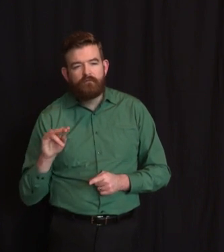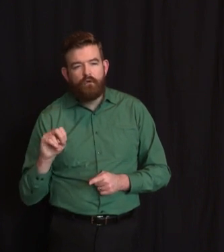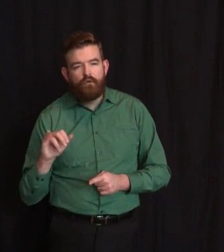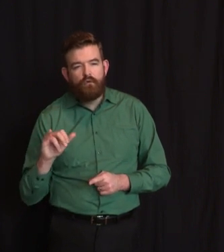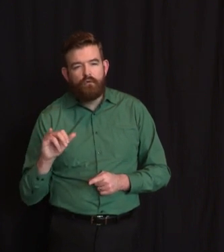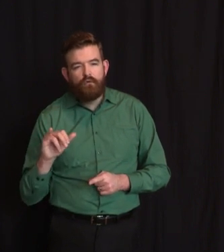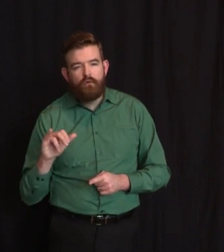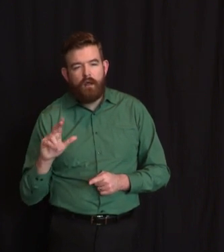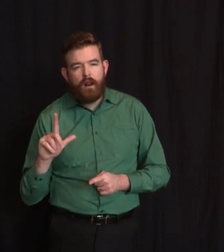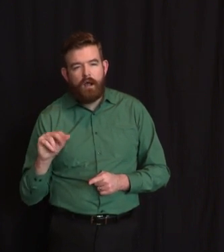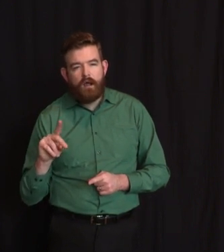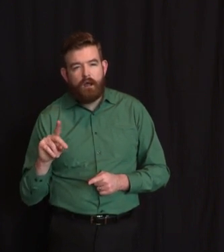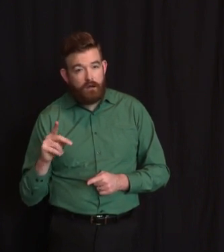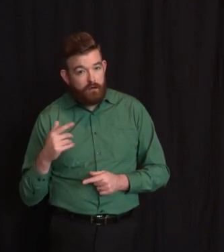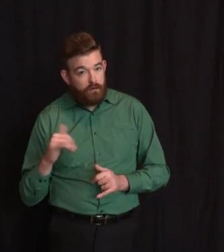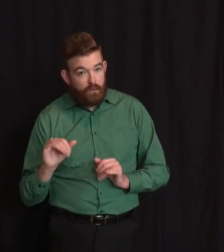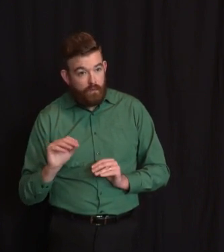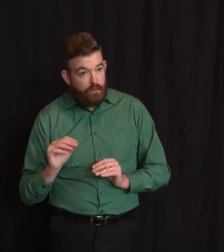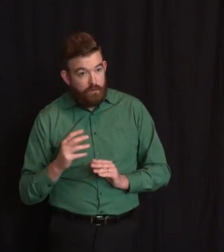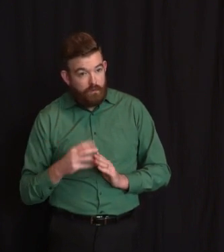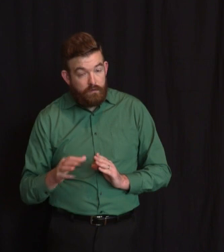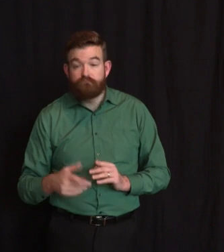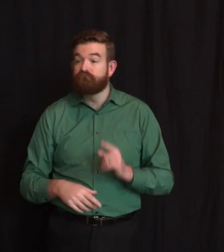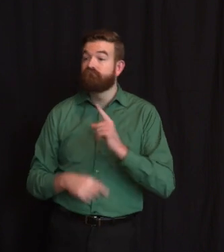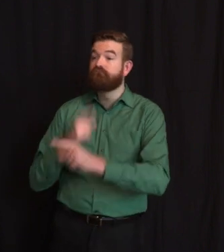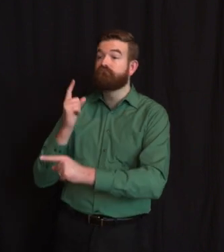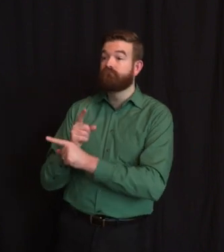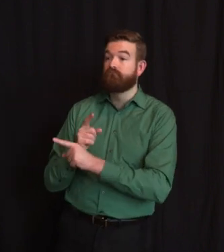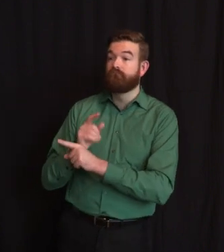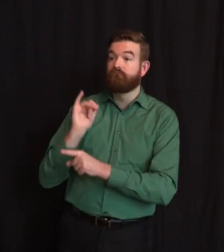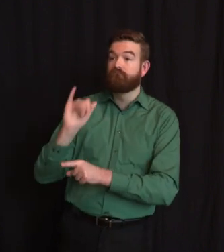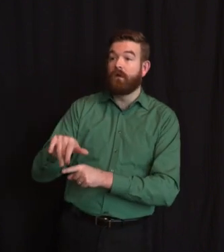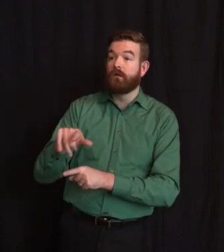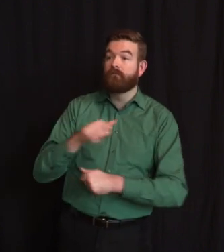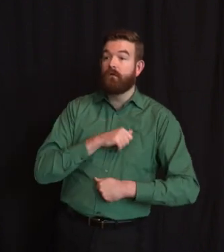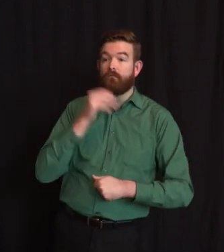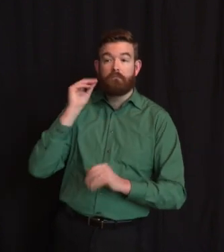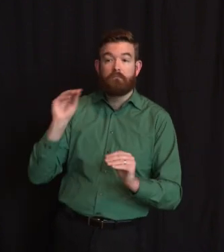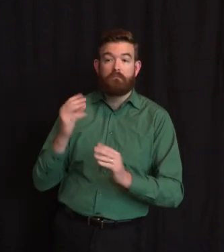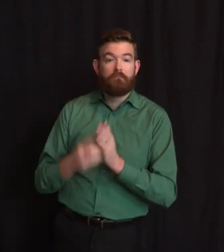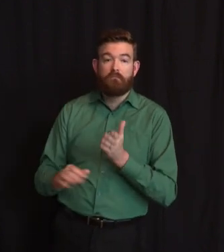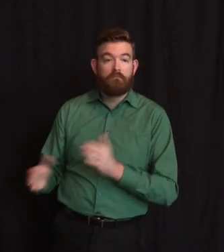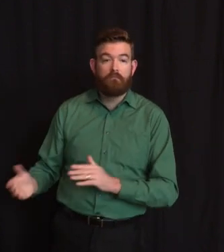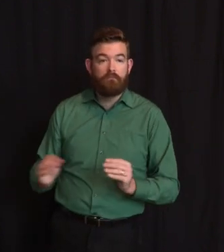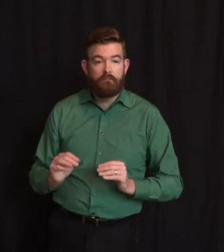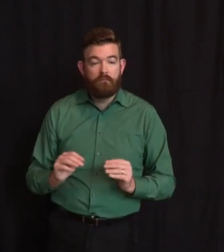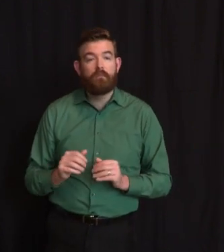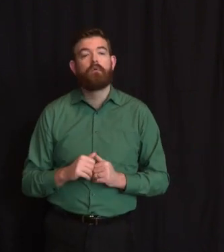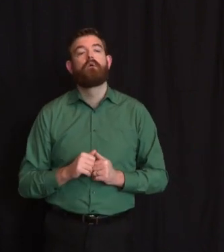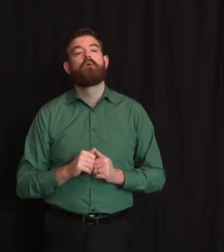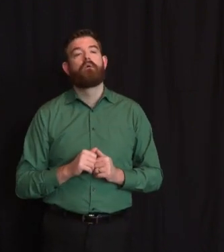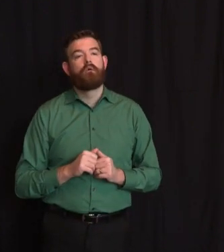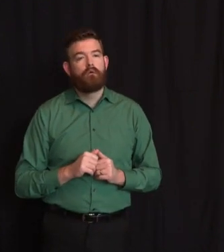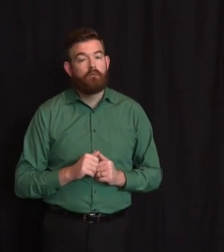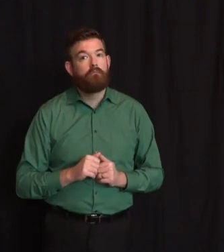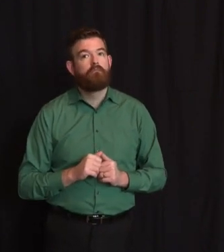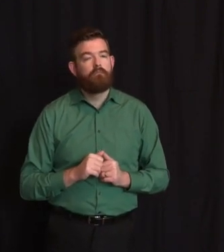Race and or comorbidities, do you mind just quickly hitting that? Sure. Of the 2,717